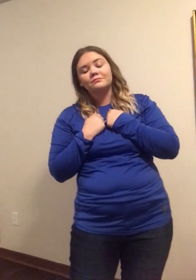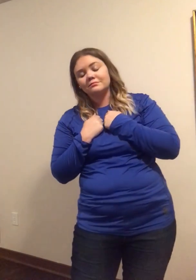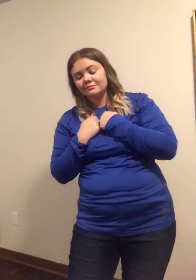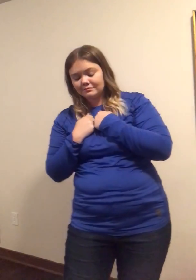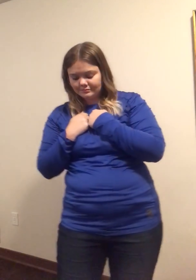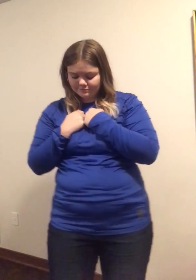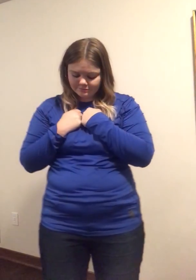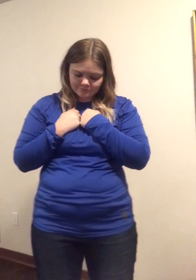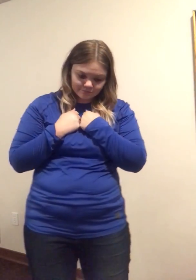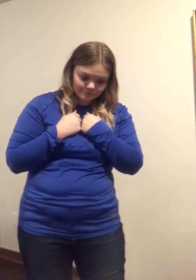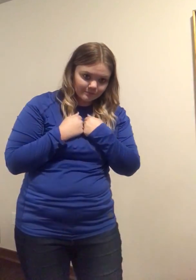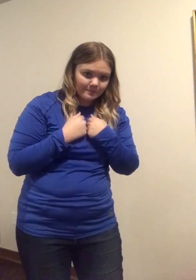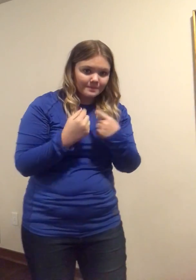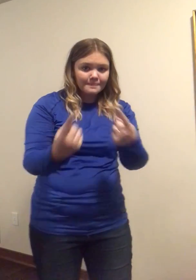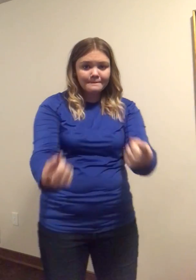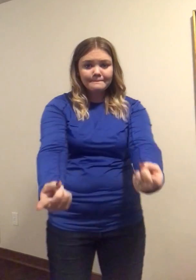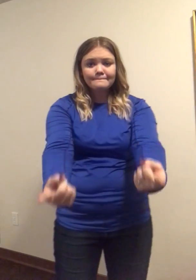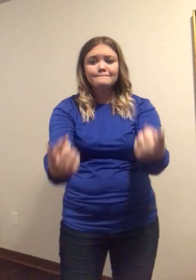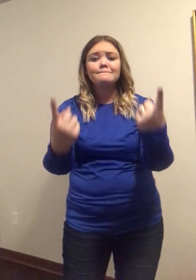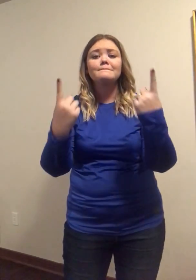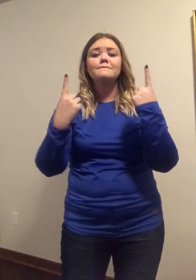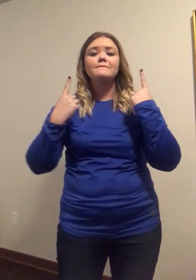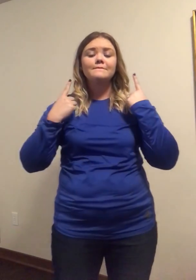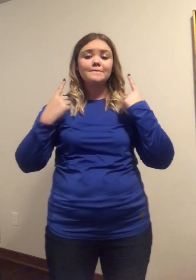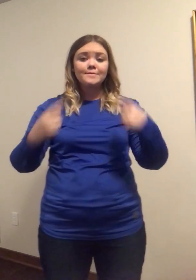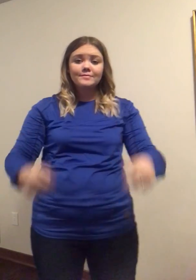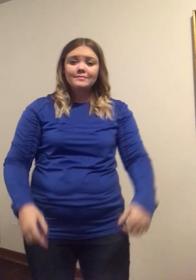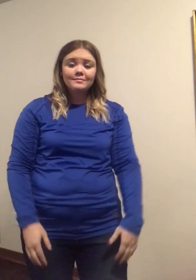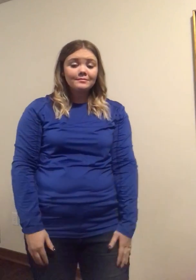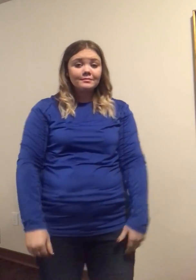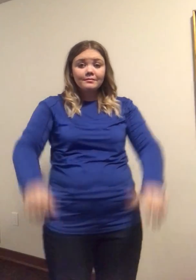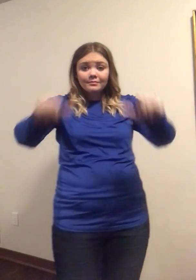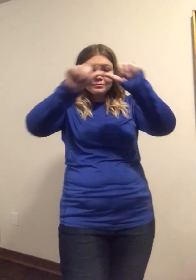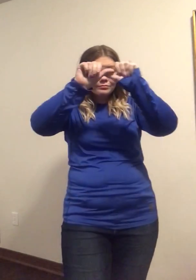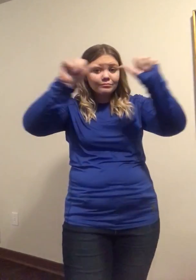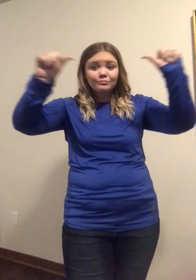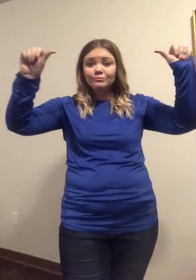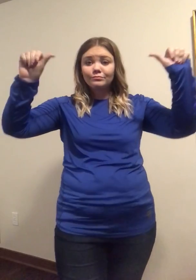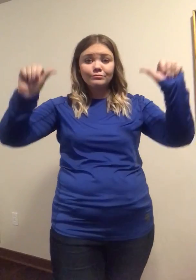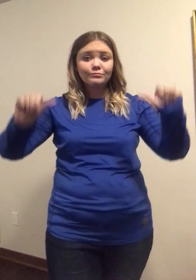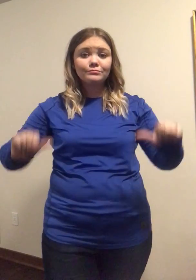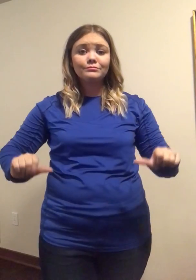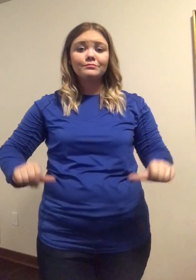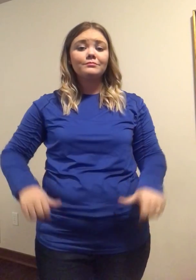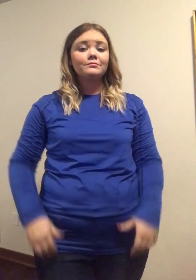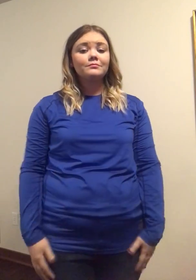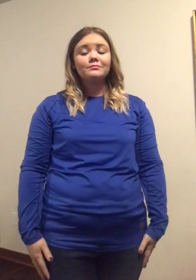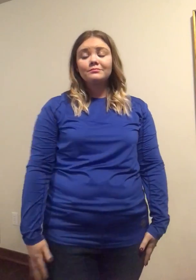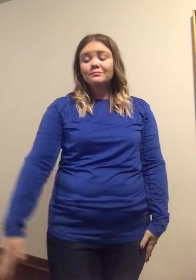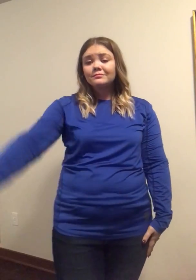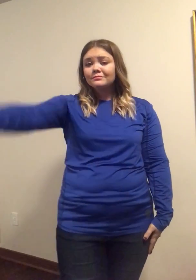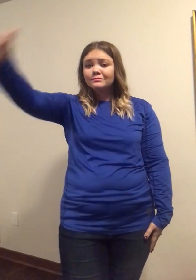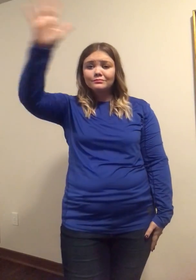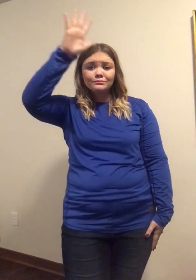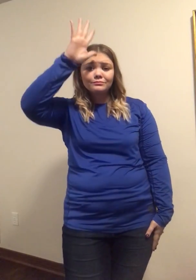Oh, come to the altar. altar. The